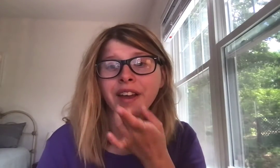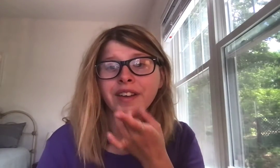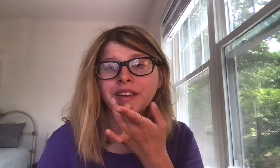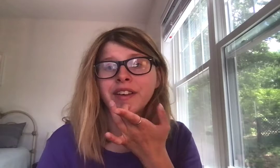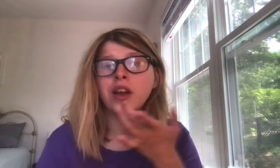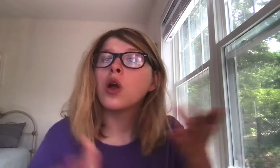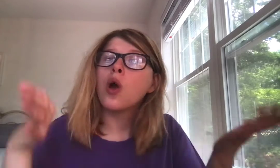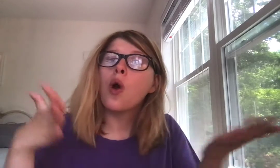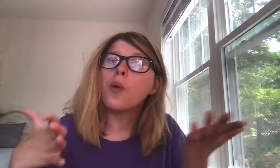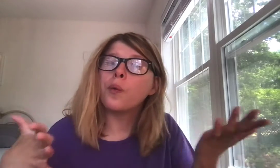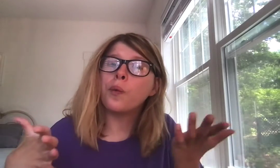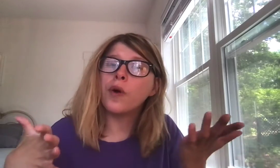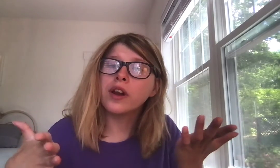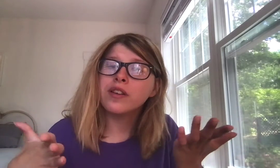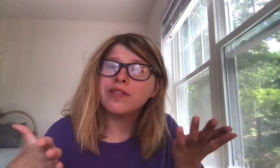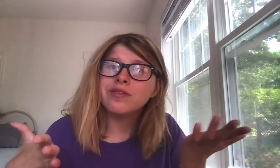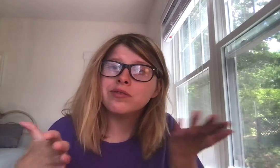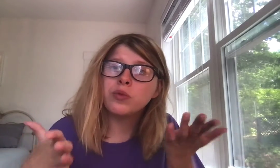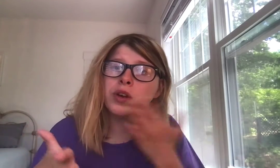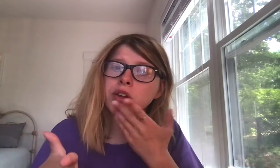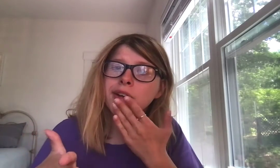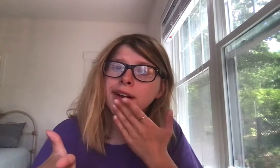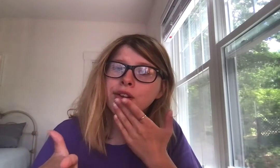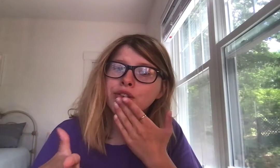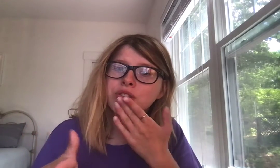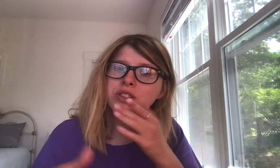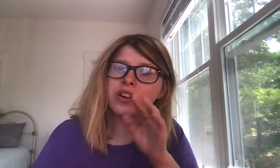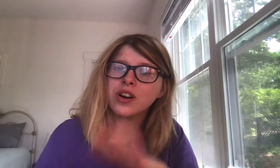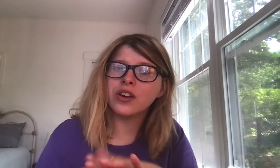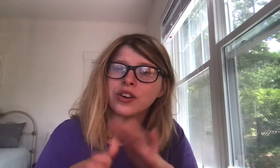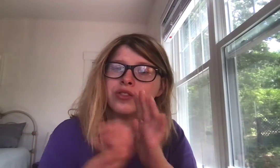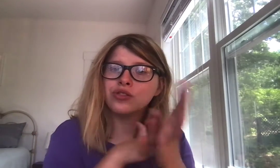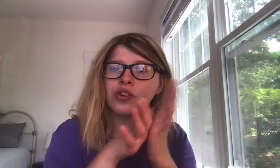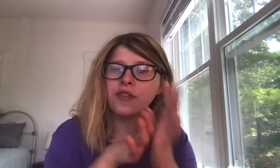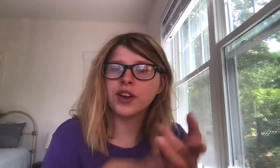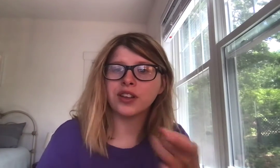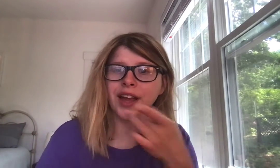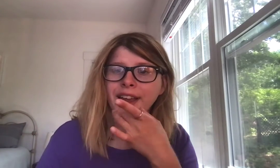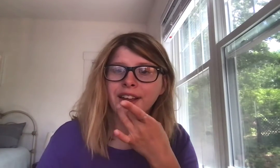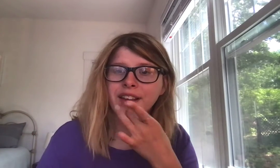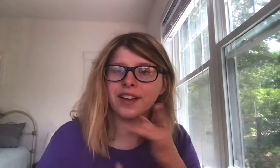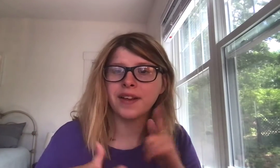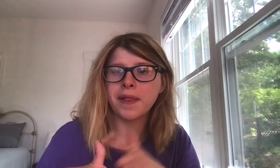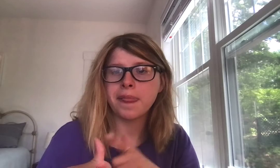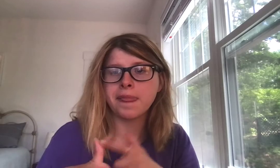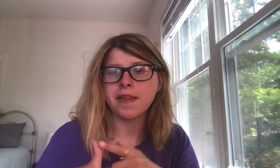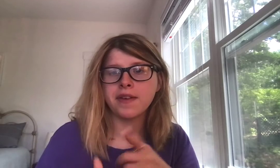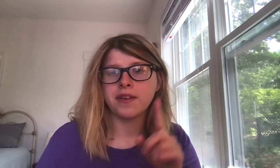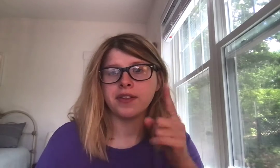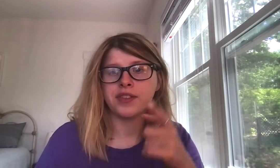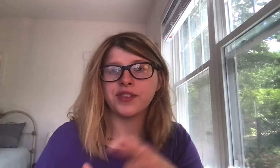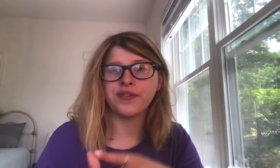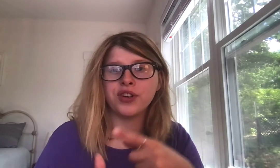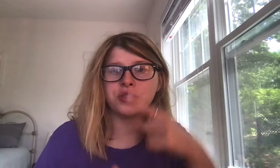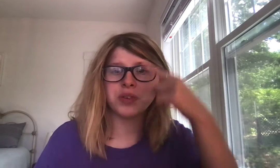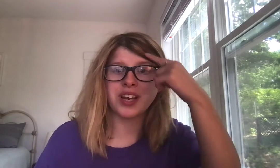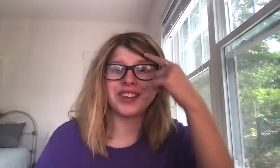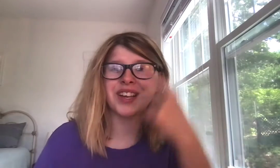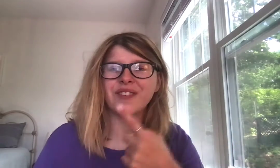what are the colors on a traffic light the first one I can think of